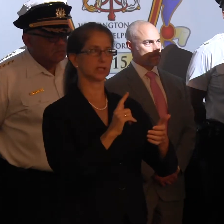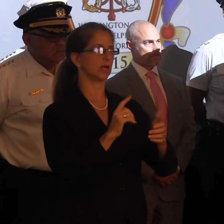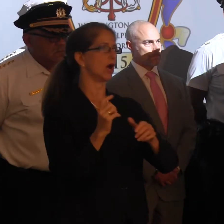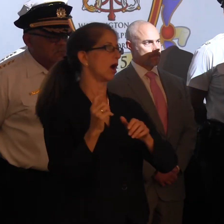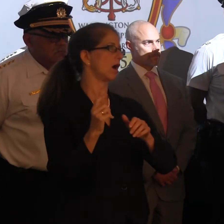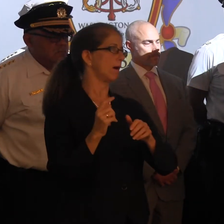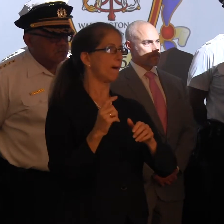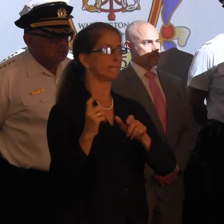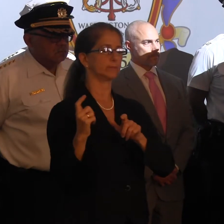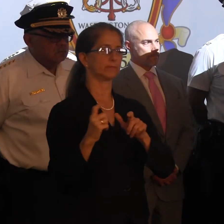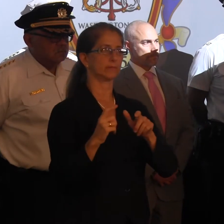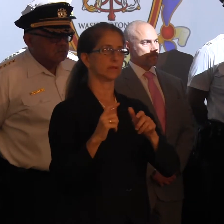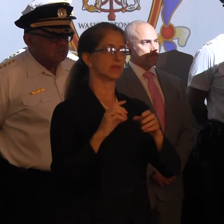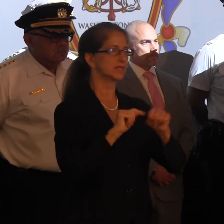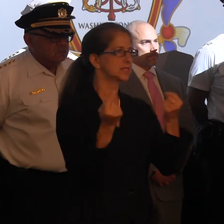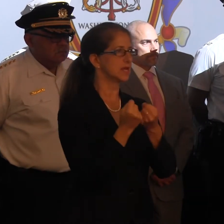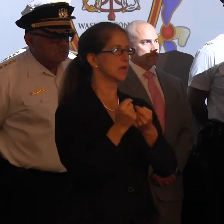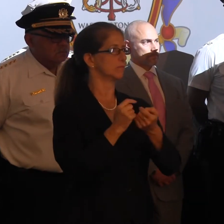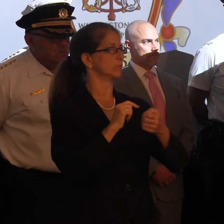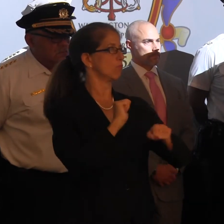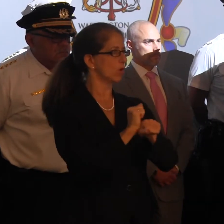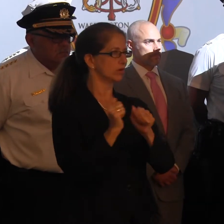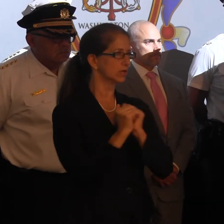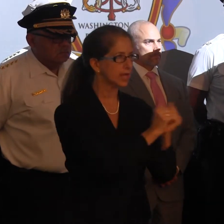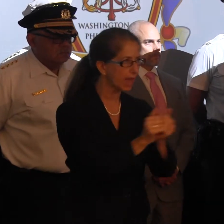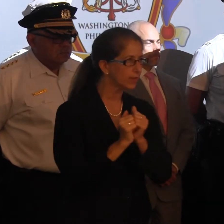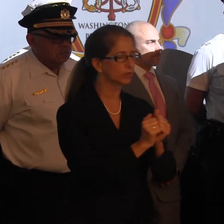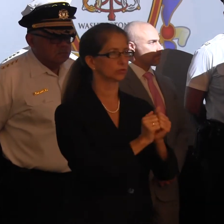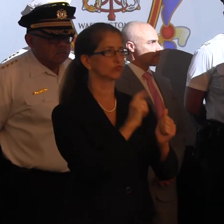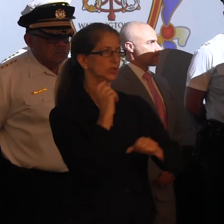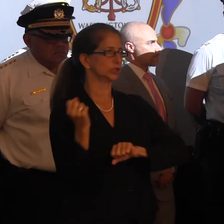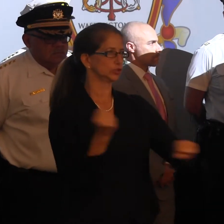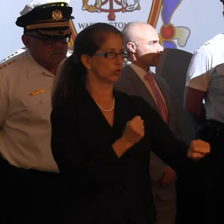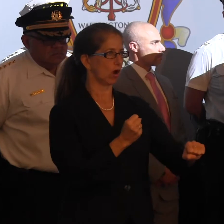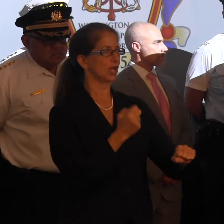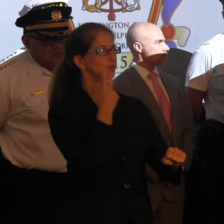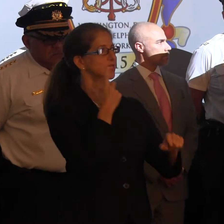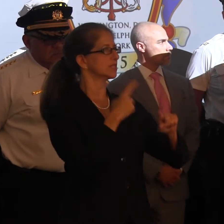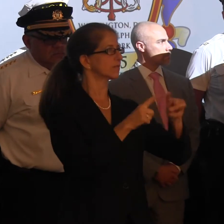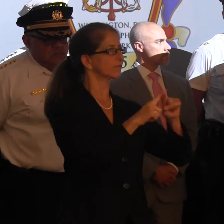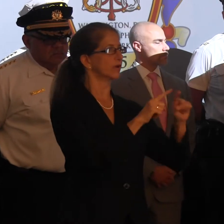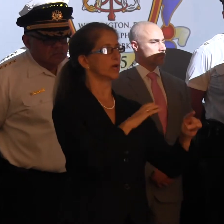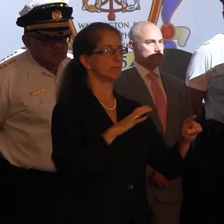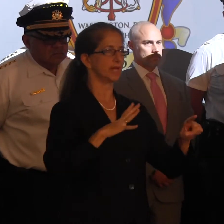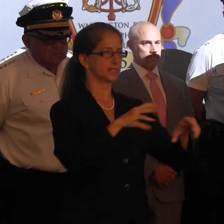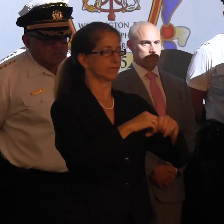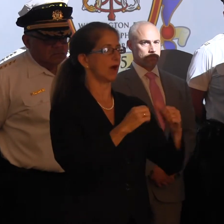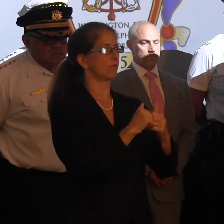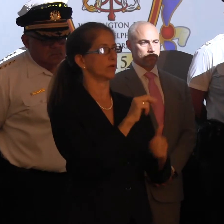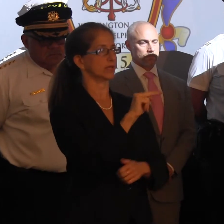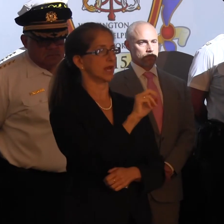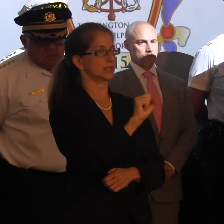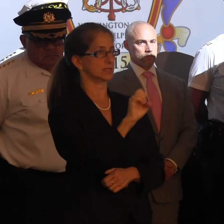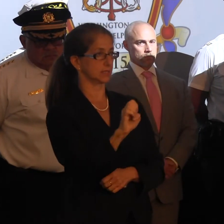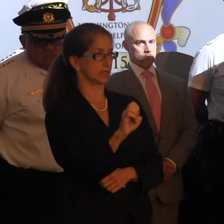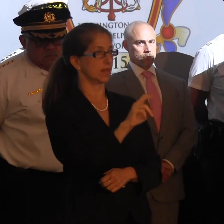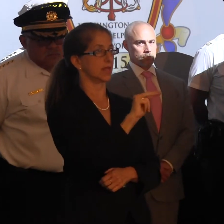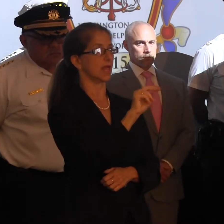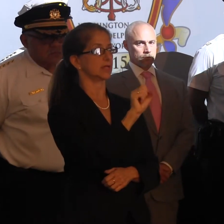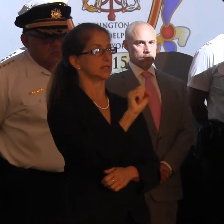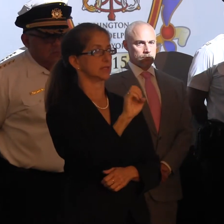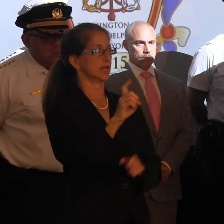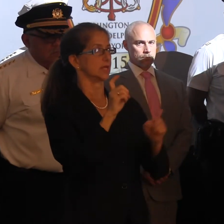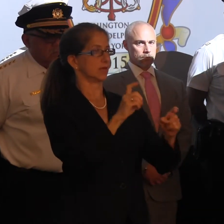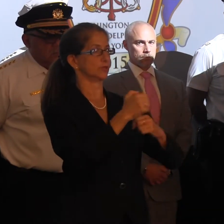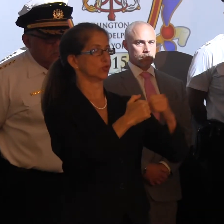Ultimate team effort. When you look at the collaboration of the subcommittees that come with an NSSE, the NSSE gives